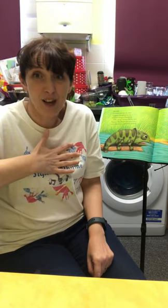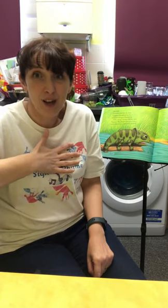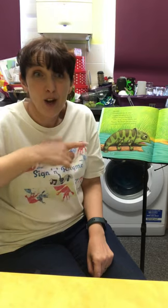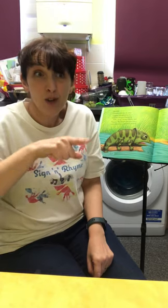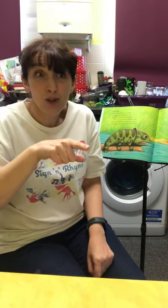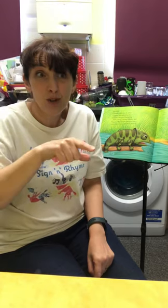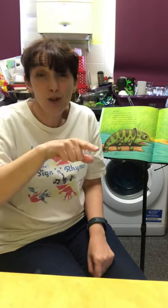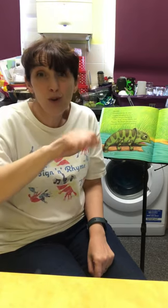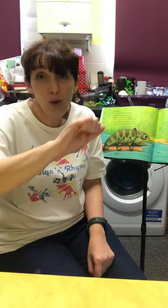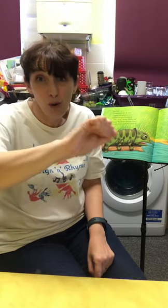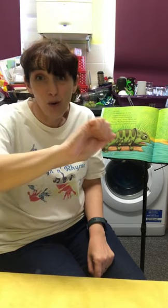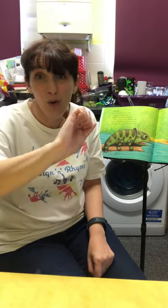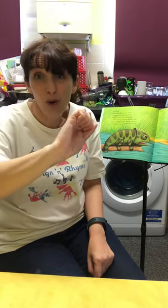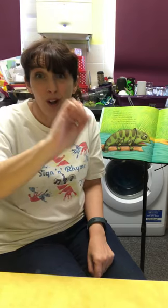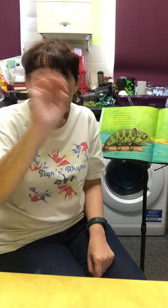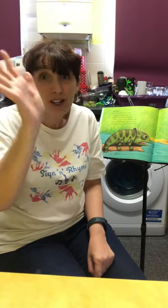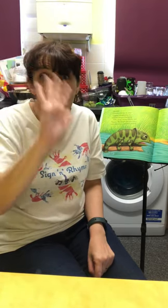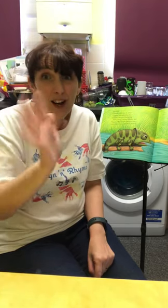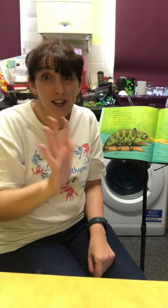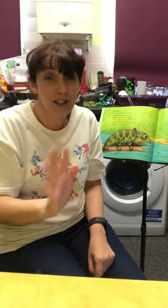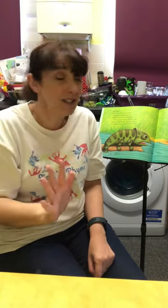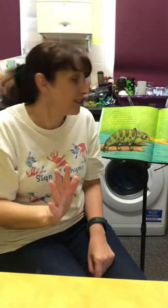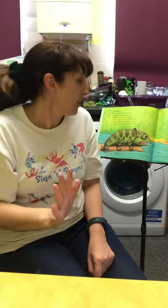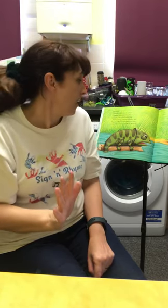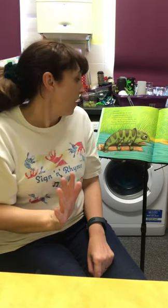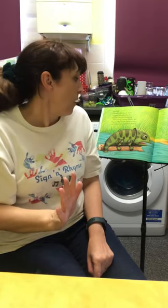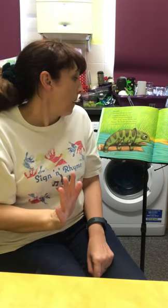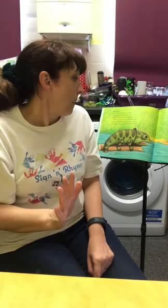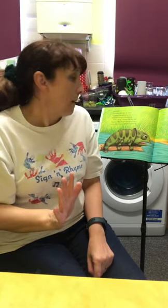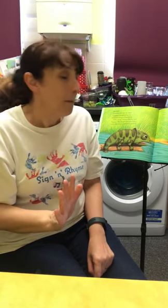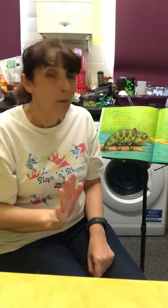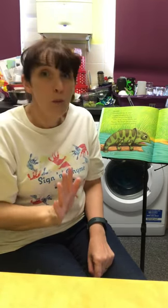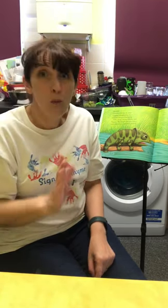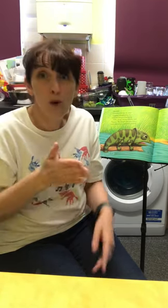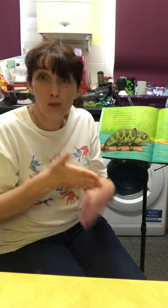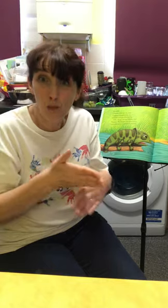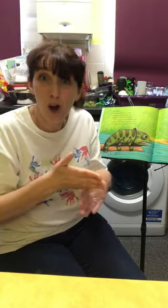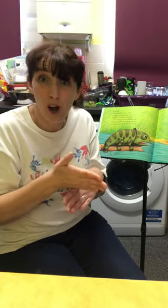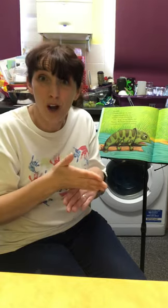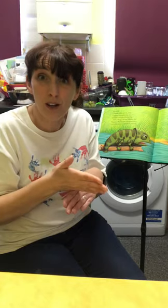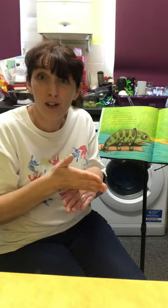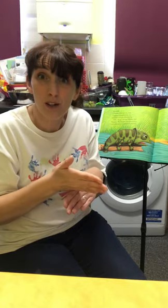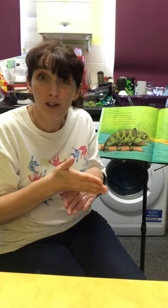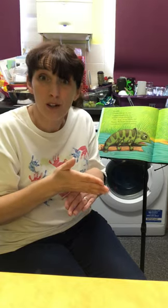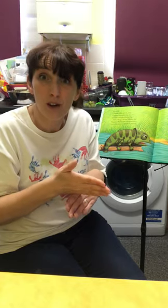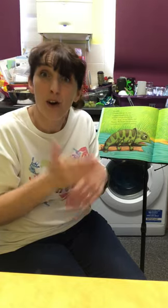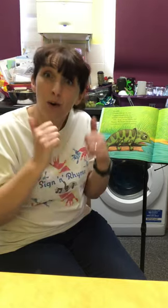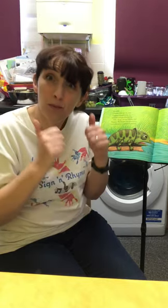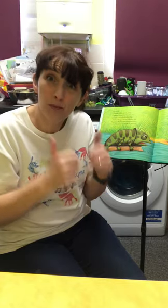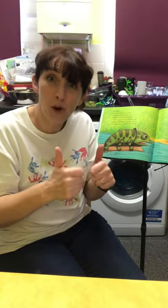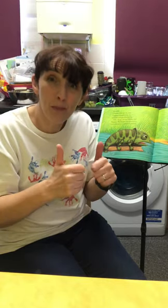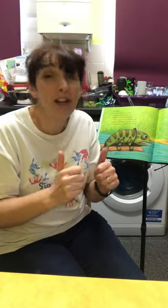your colours would work properly.